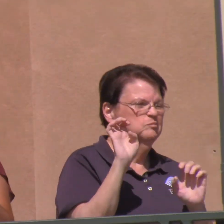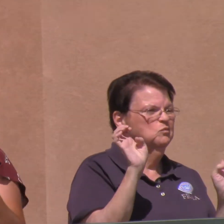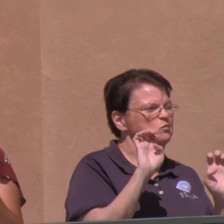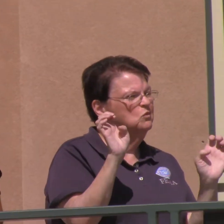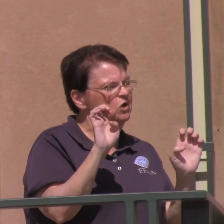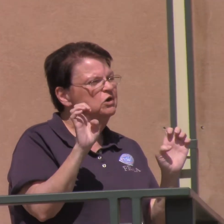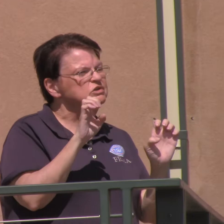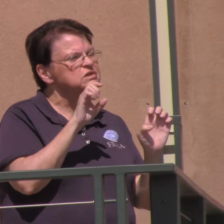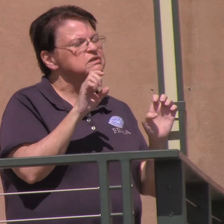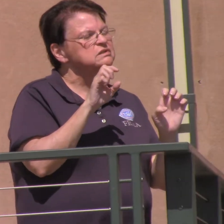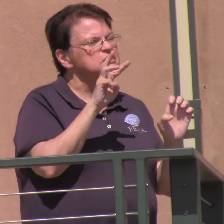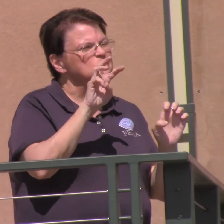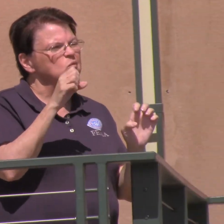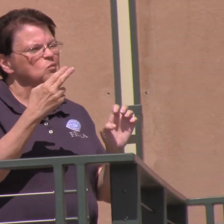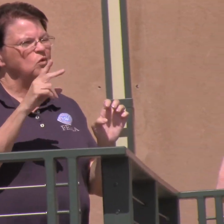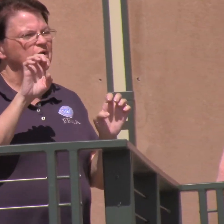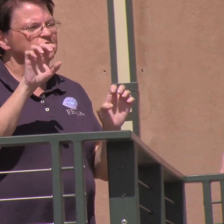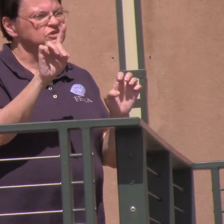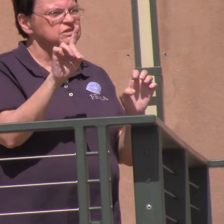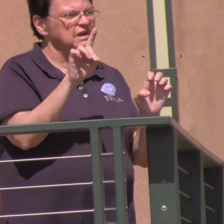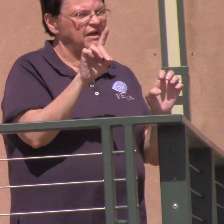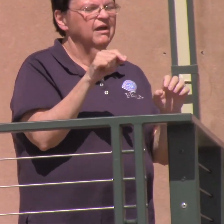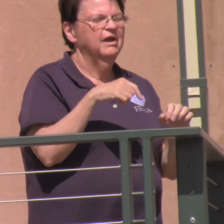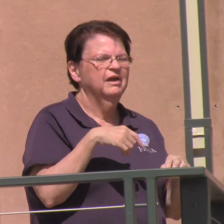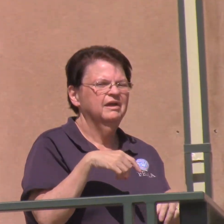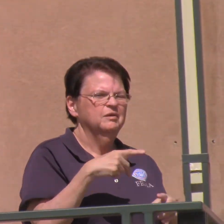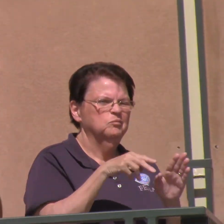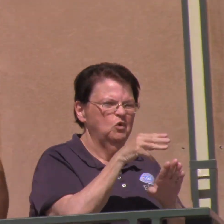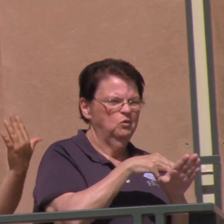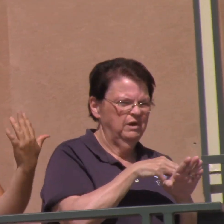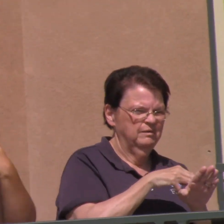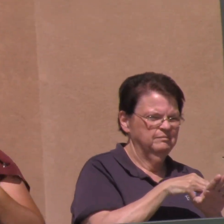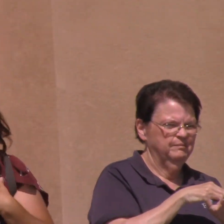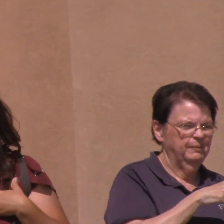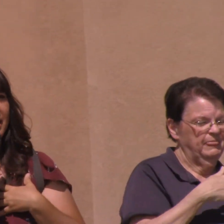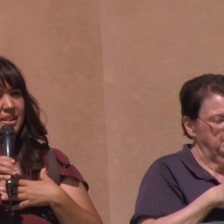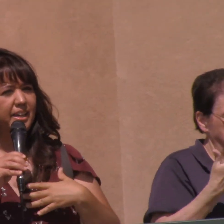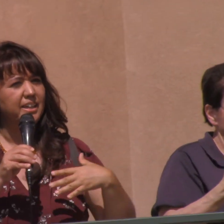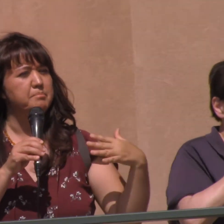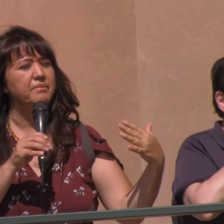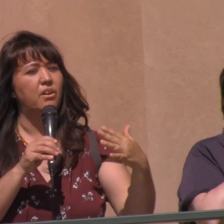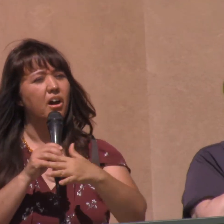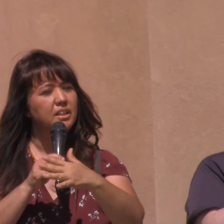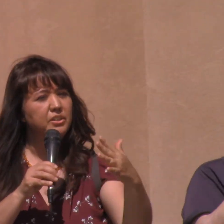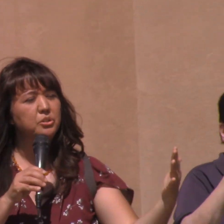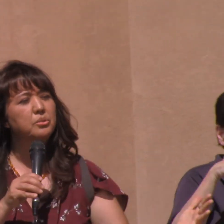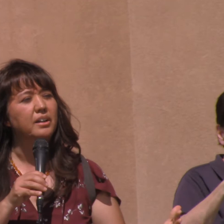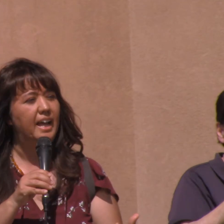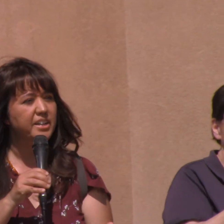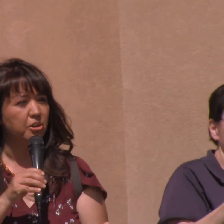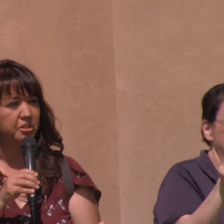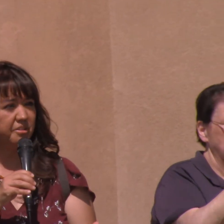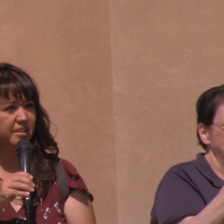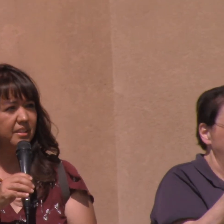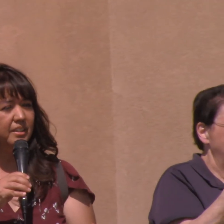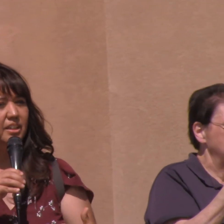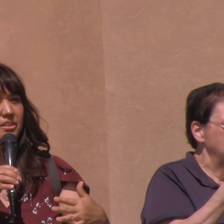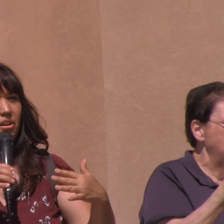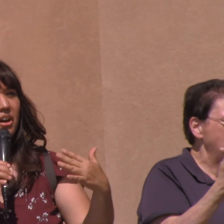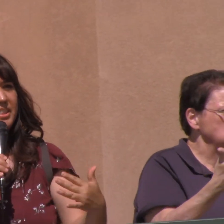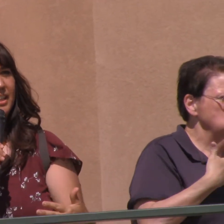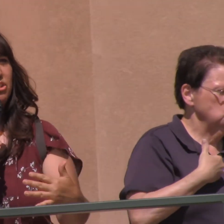and they're going to do a presentation on that. So even, you know, so I'm here talking about a secularist, but for all of you who are landowners,